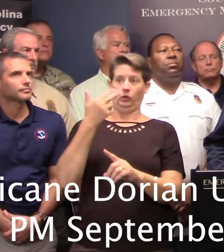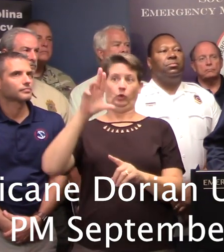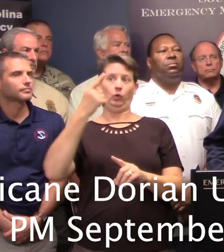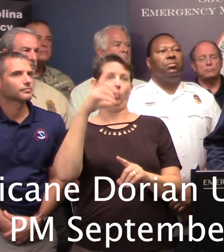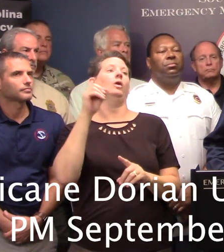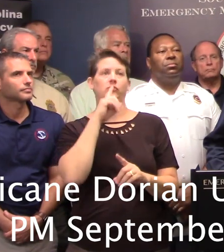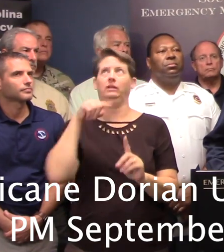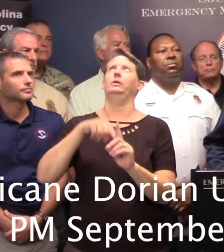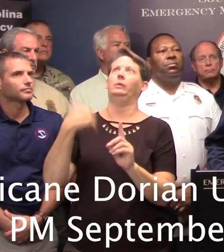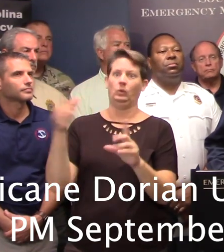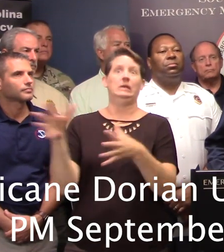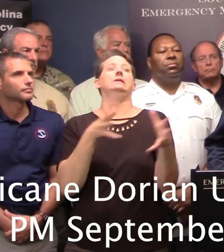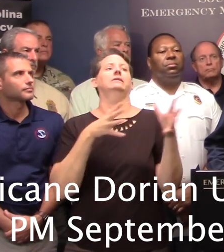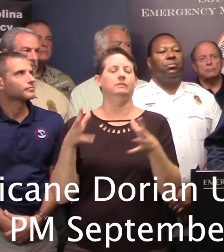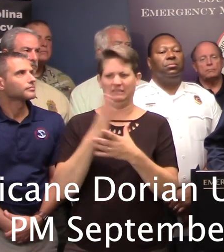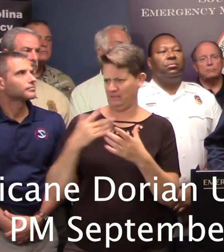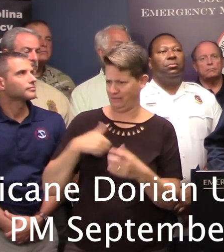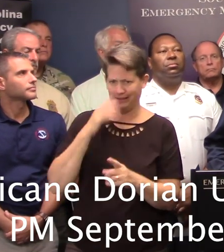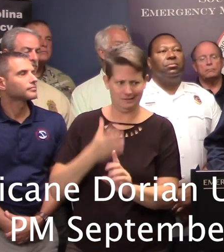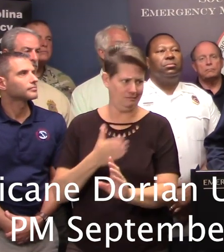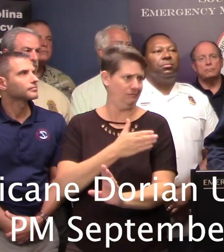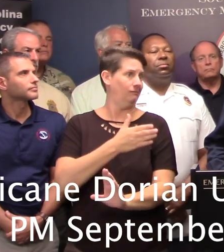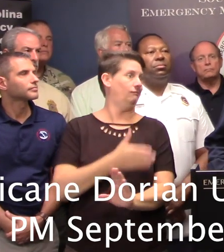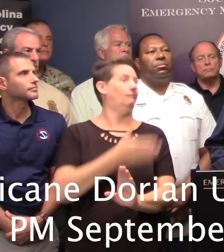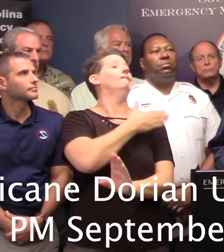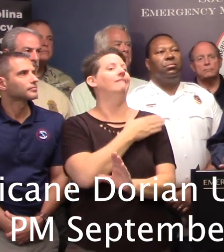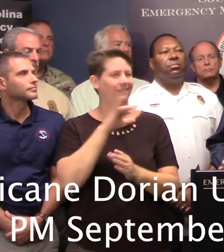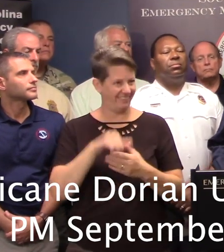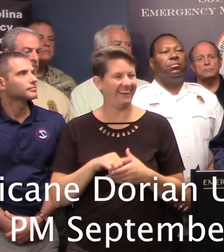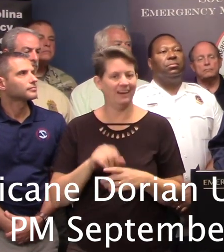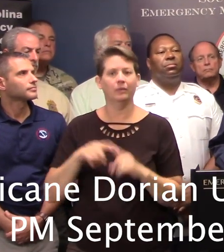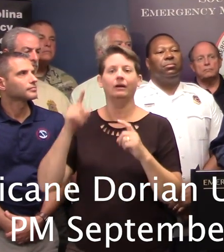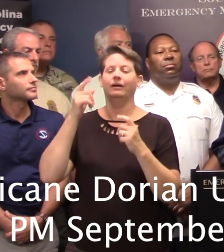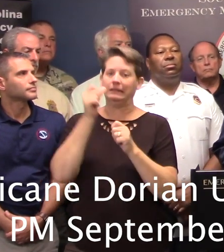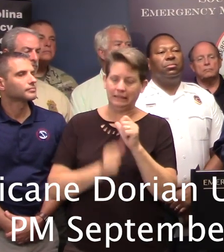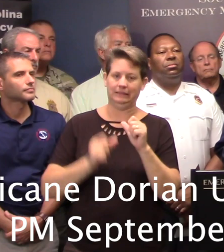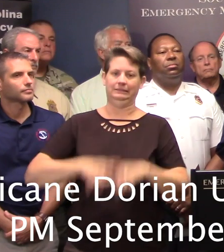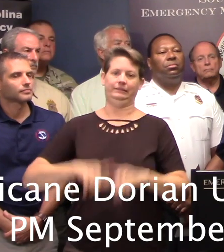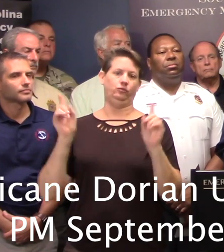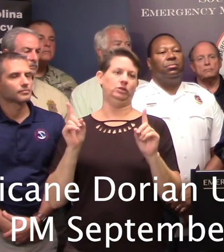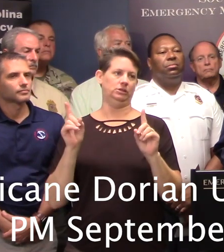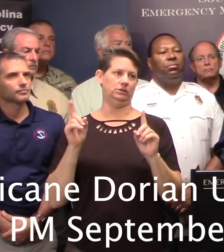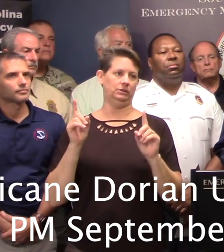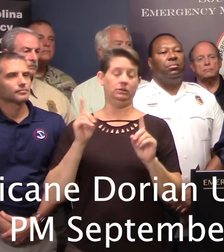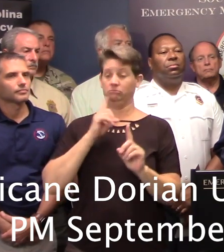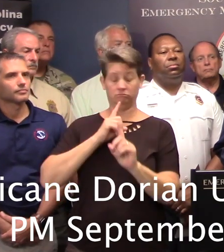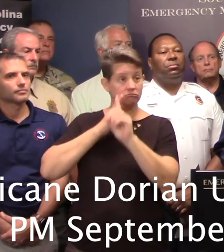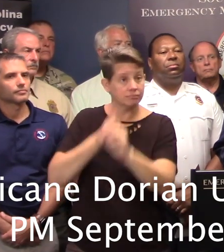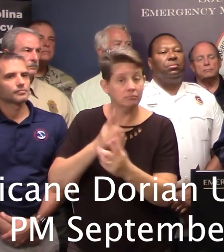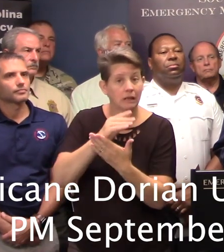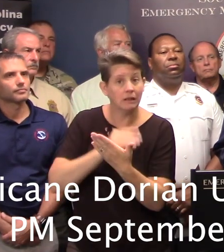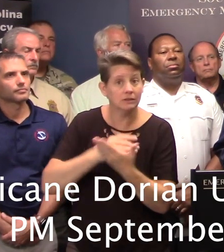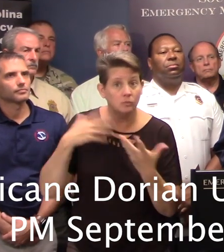experienced some winds then. Some of us go back way beyond that, but every one is different, but the main lesson we always